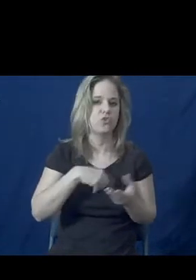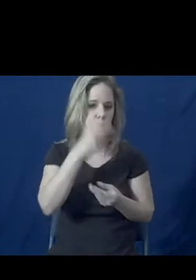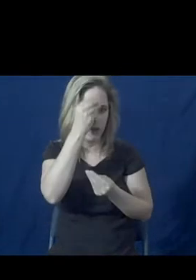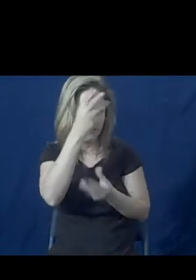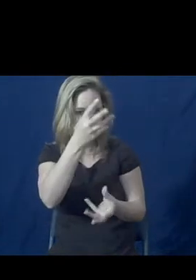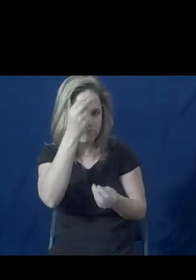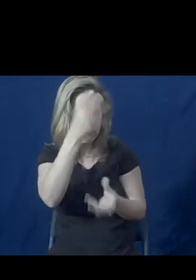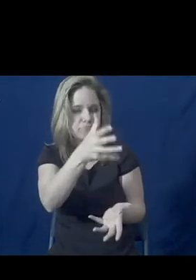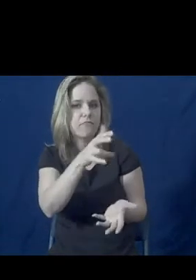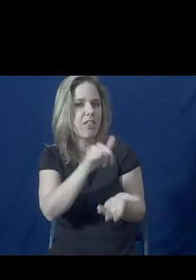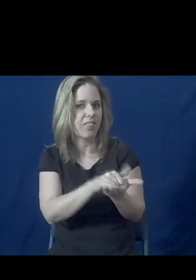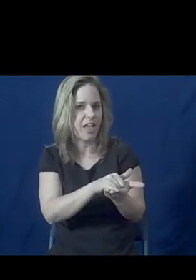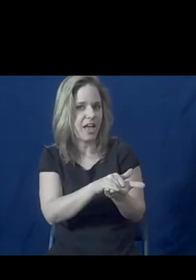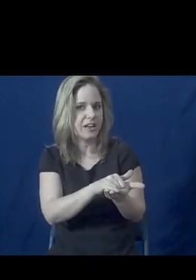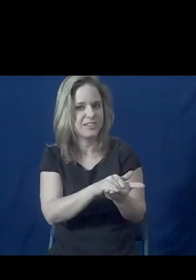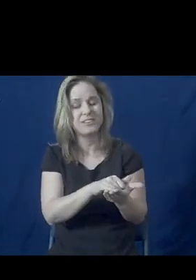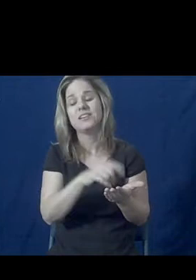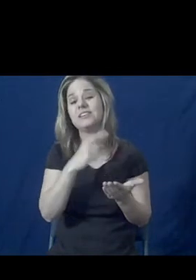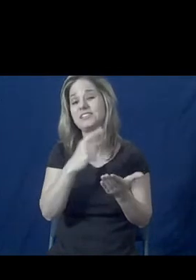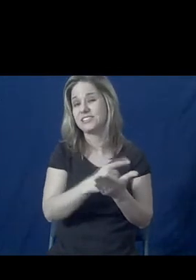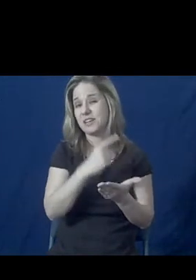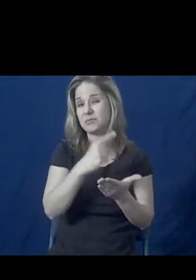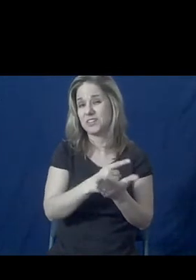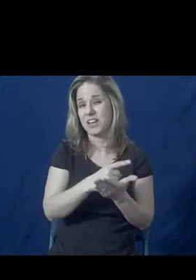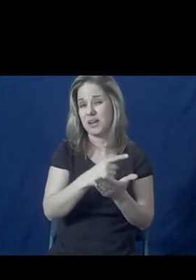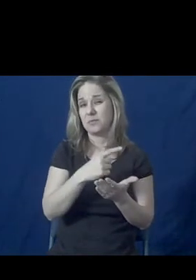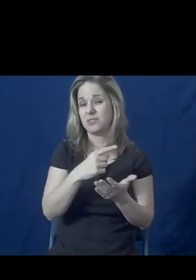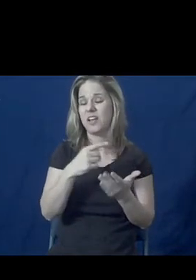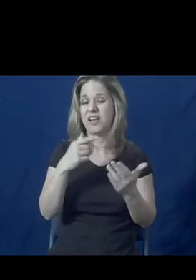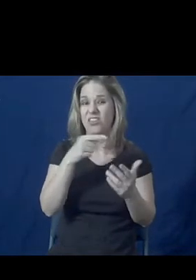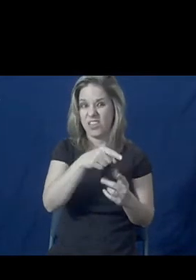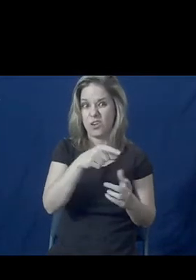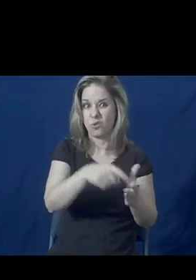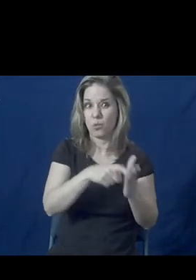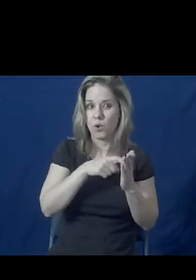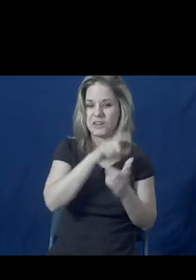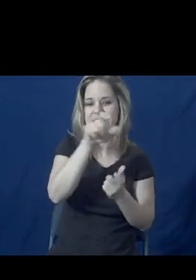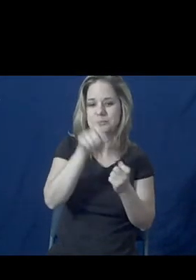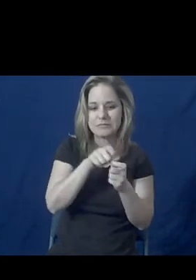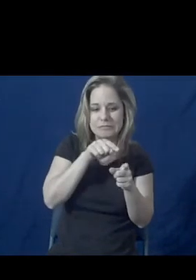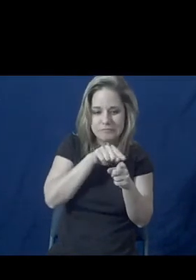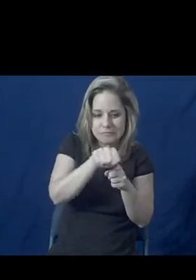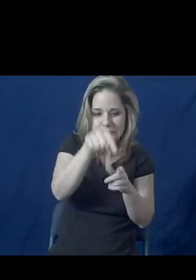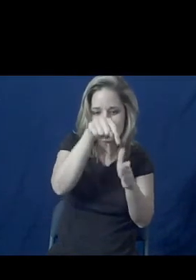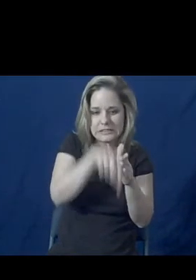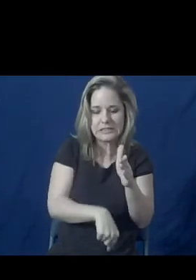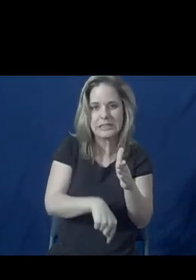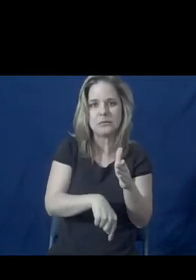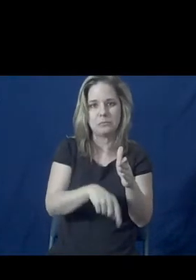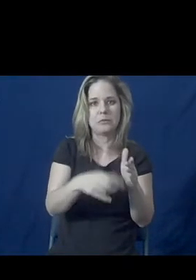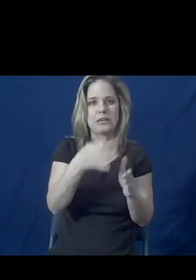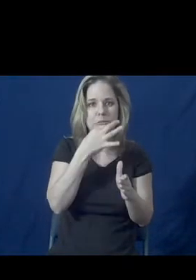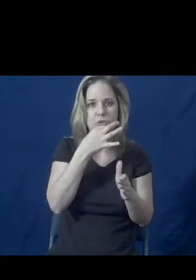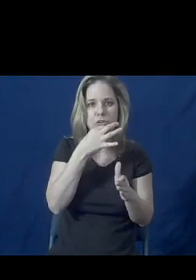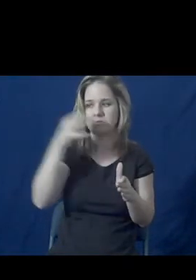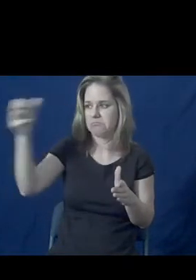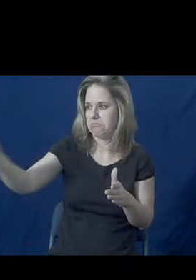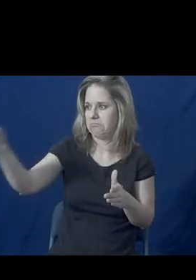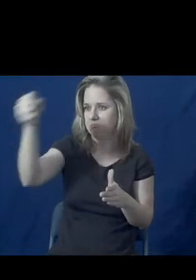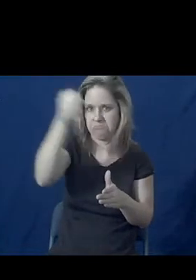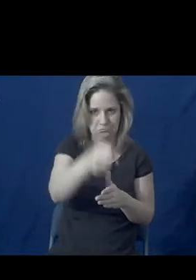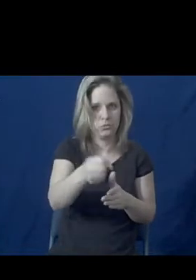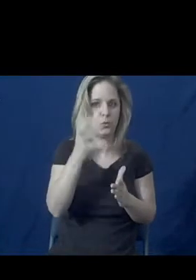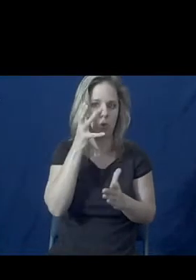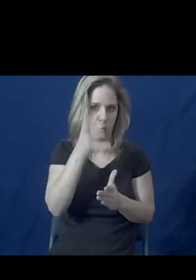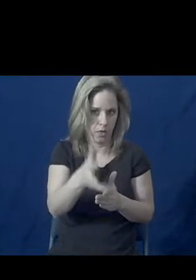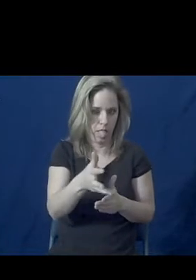aware, but of course sometimes they need special, specific expertise that could be anywhere pertaining